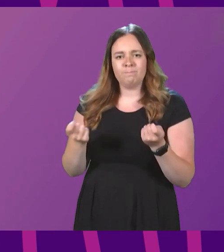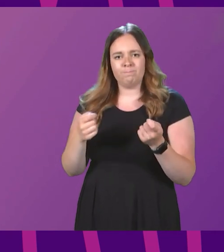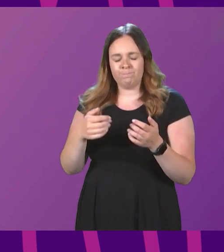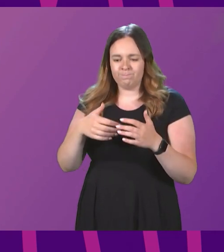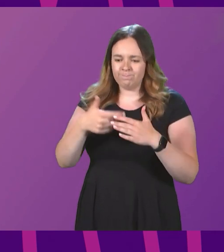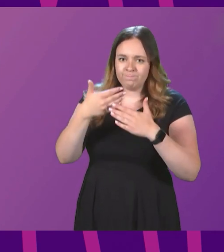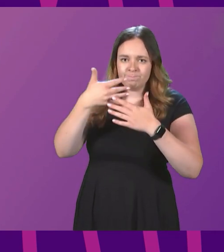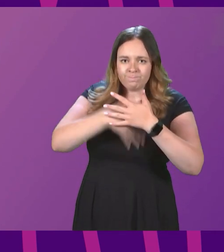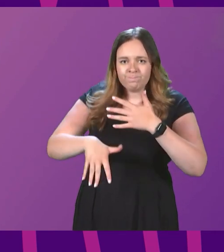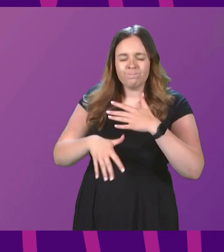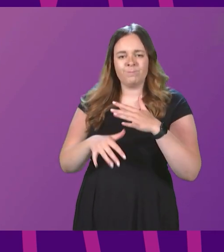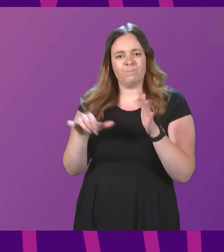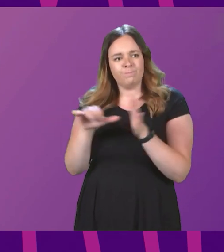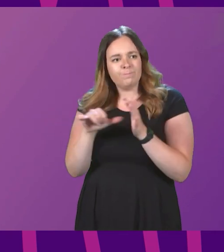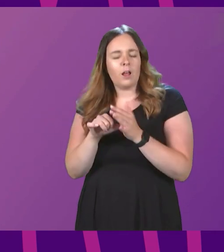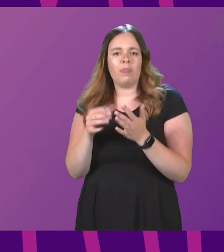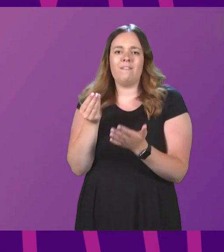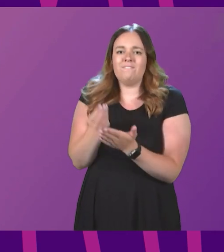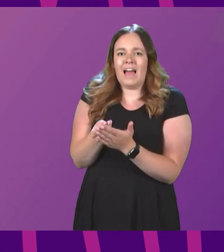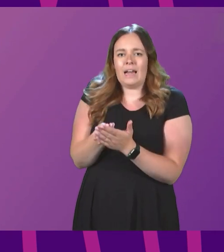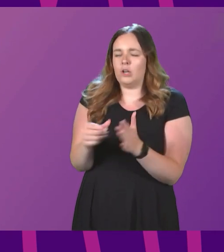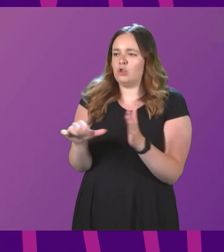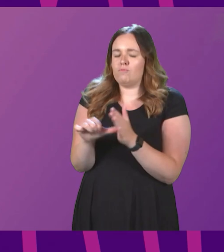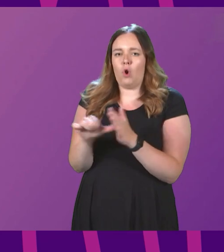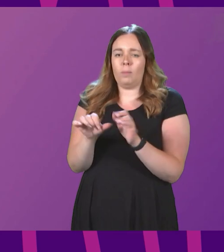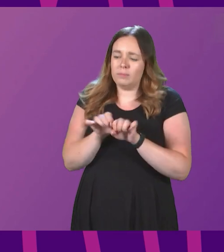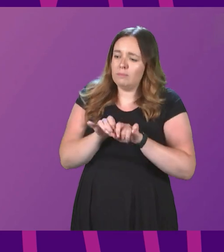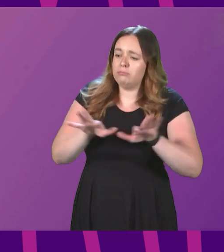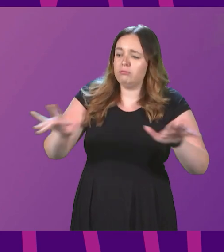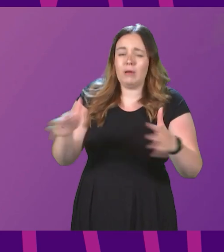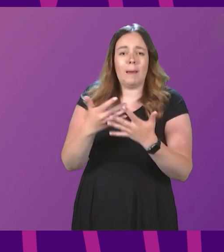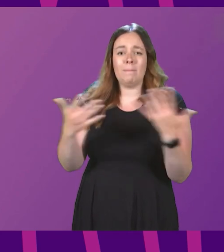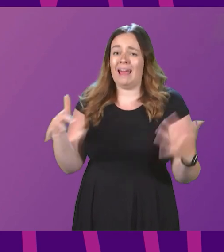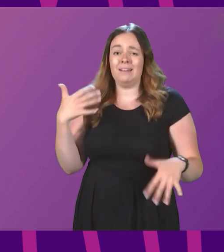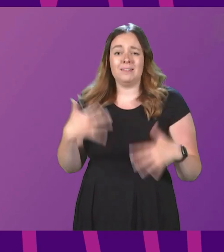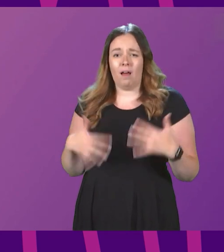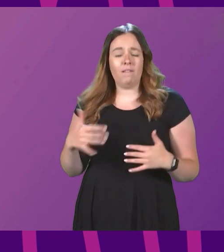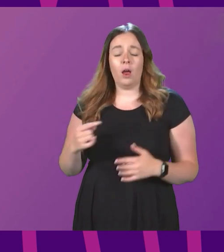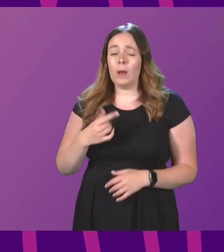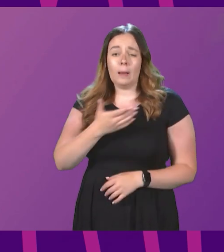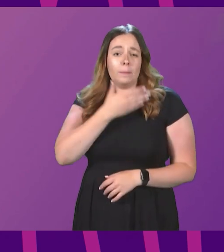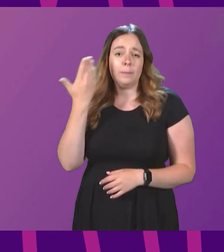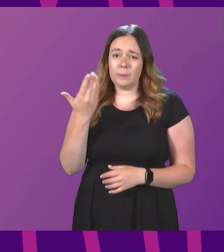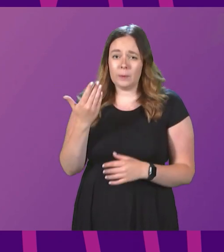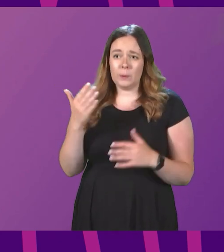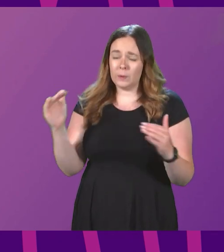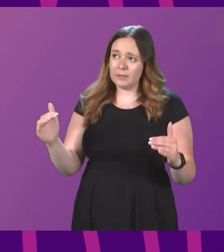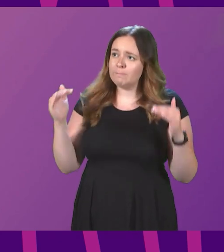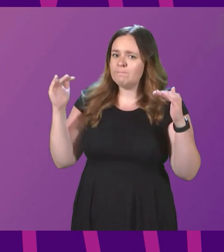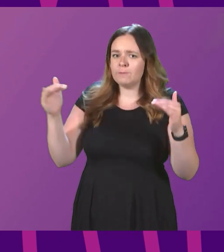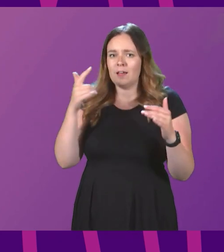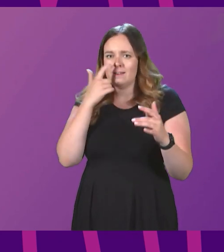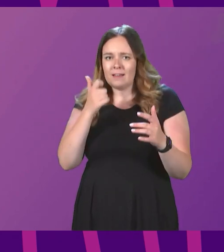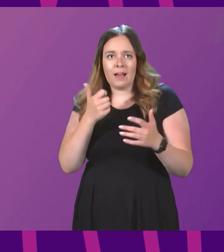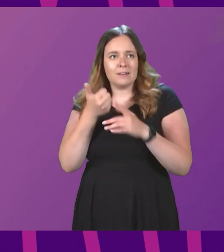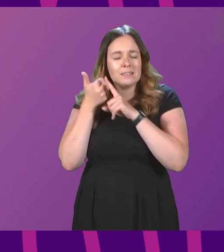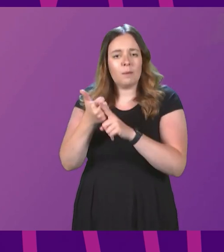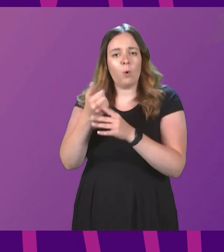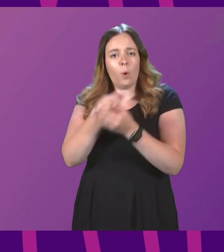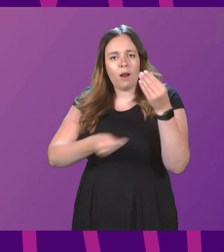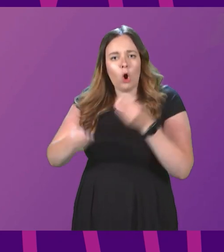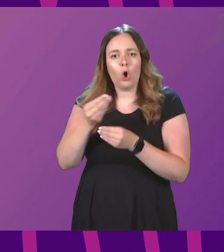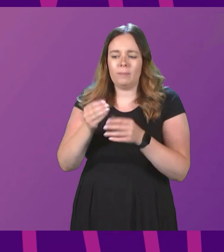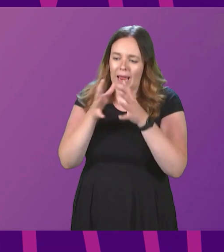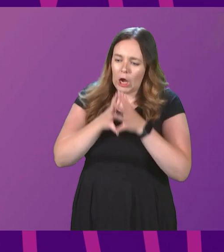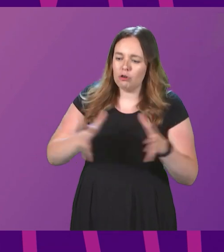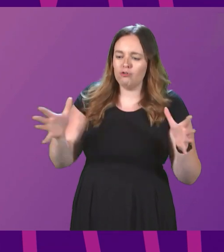of the financial misery being inflicted on millions. We lack the full range of levers to shape our economy and grow